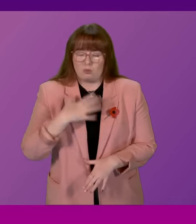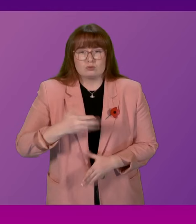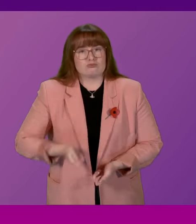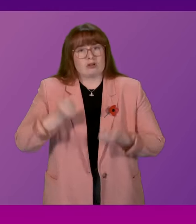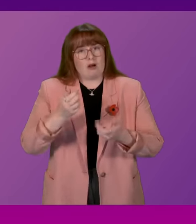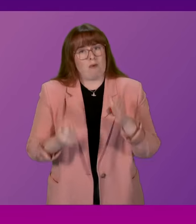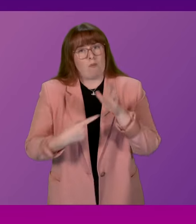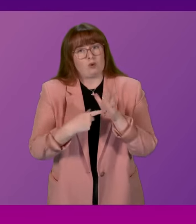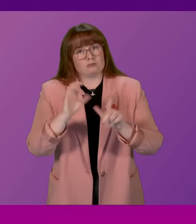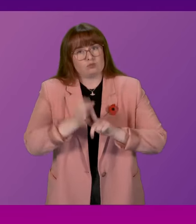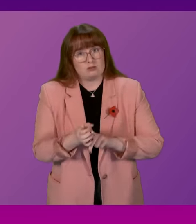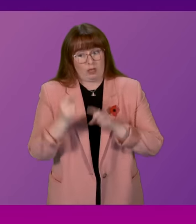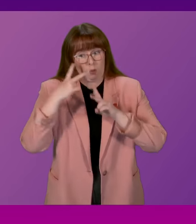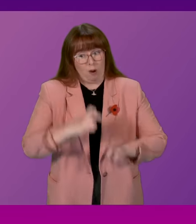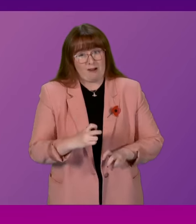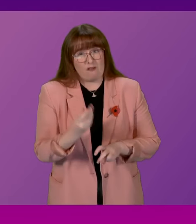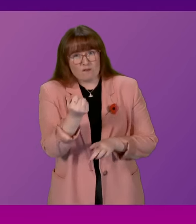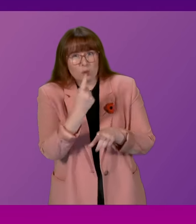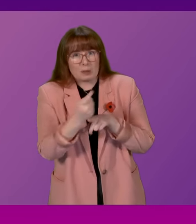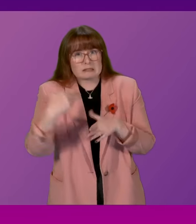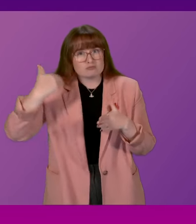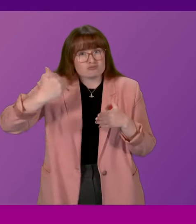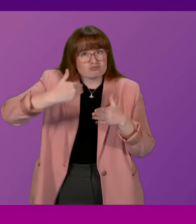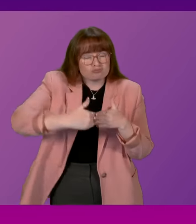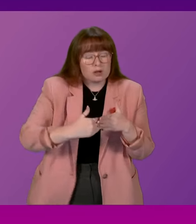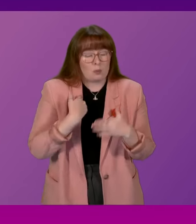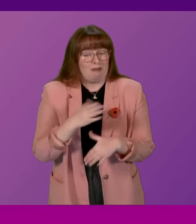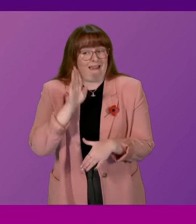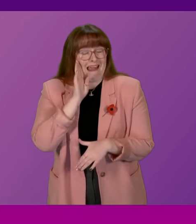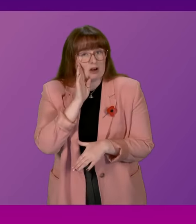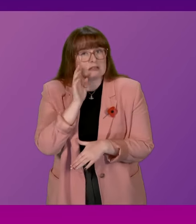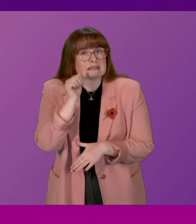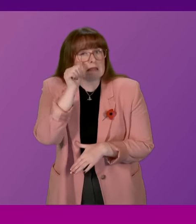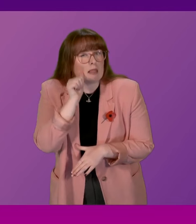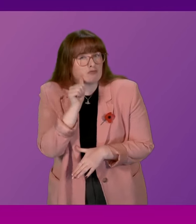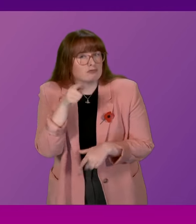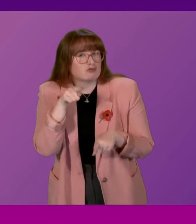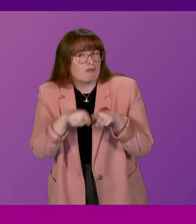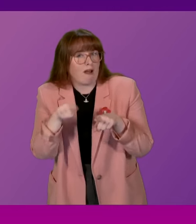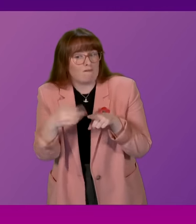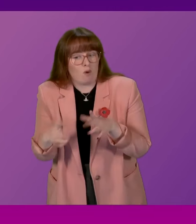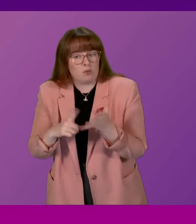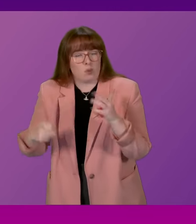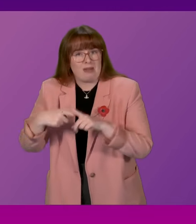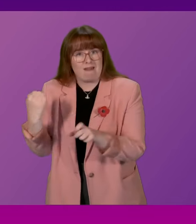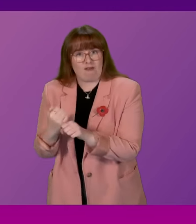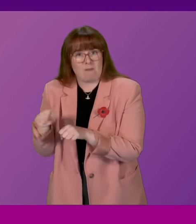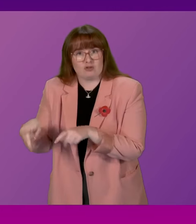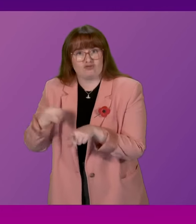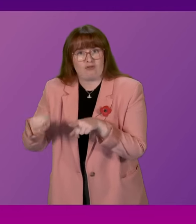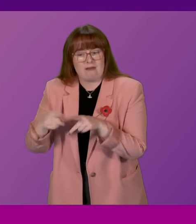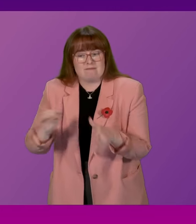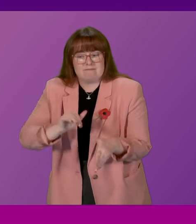In the inquiry in the last couple of weeks, we have heard there was a deliberate attempt by the UK government to exclude